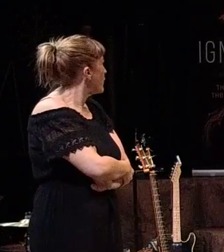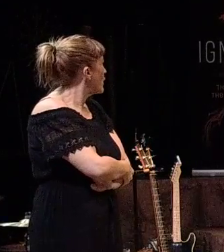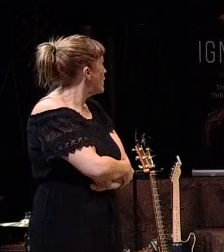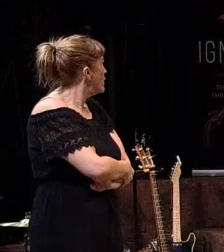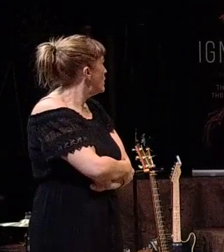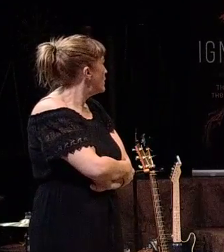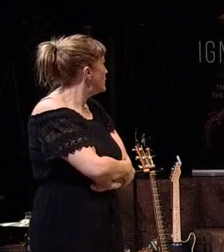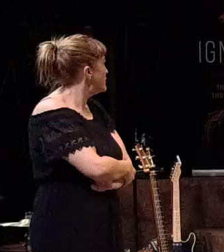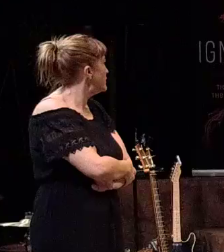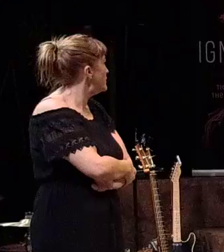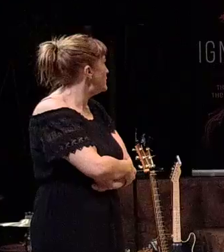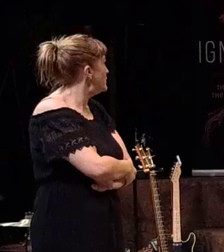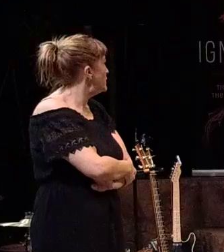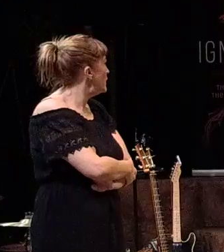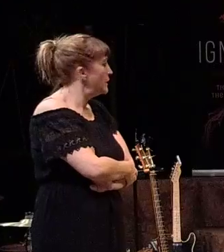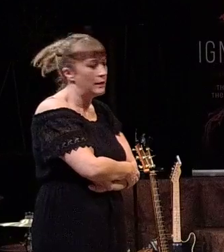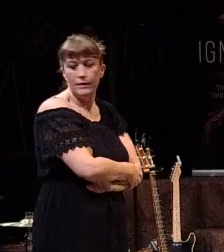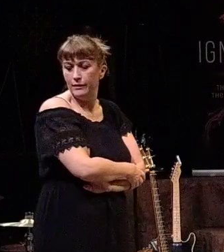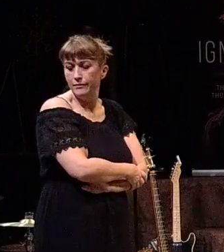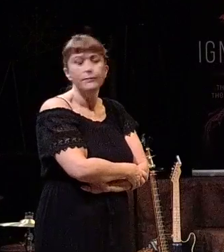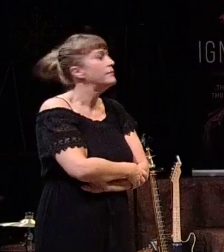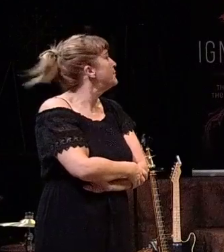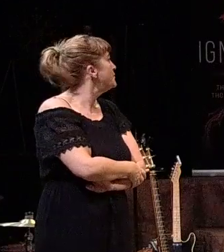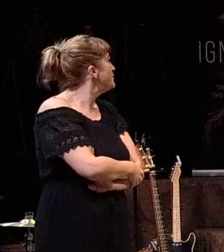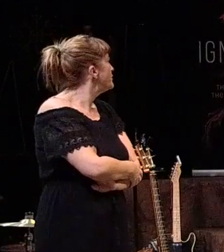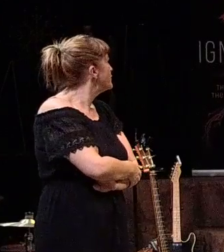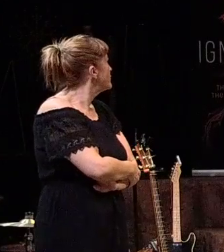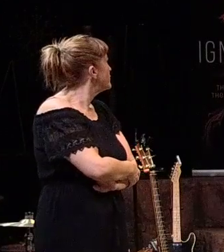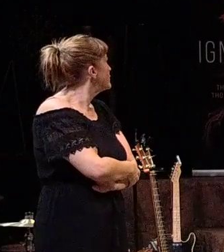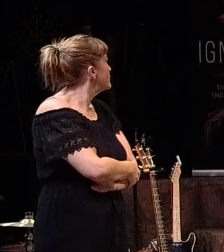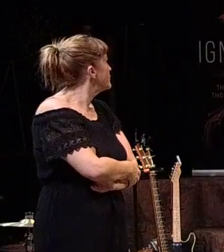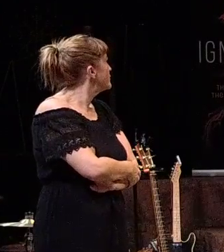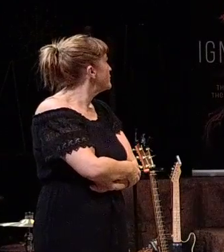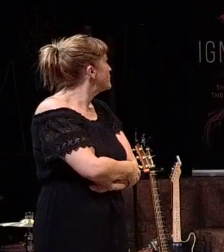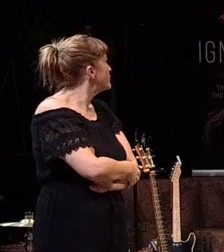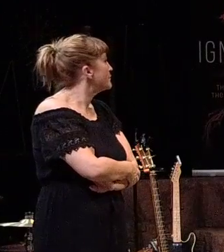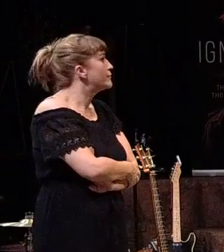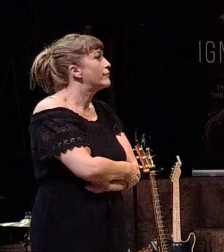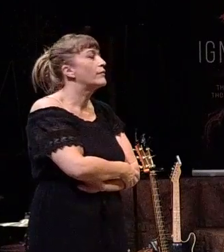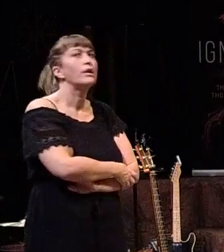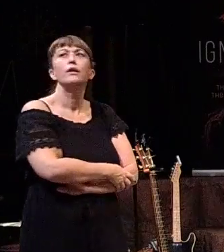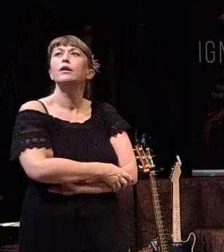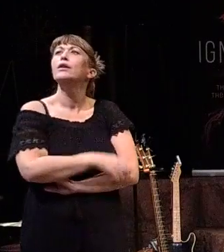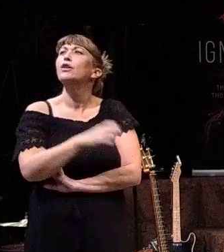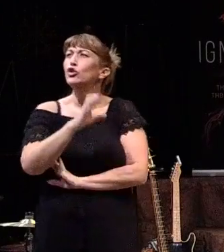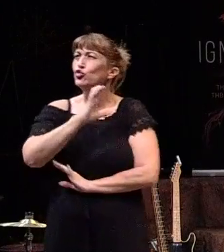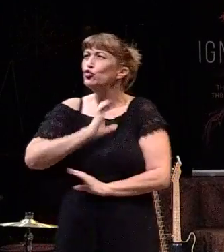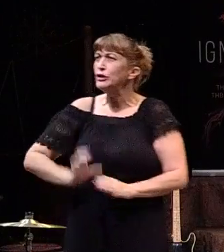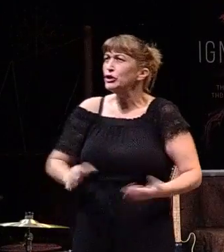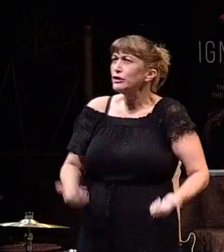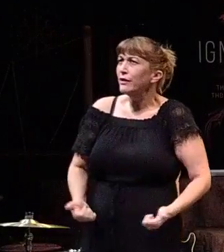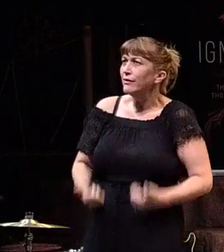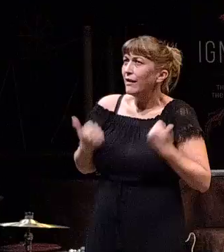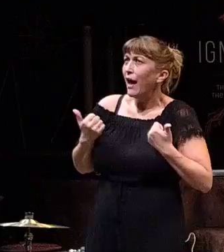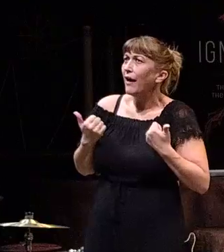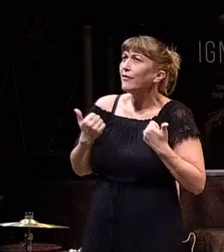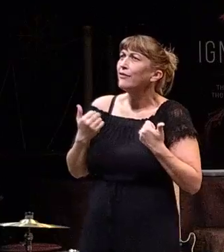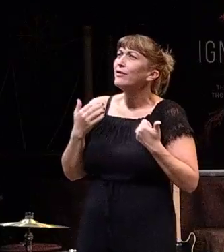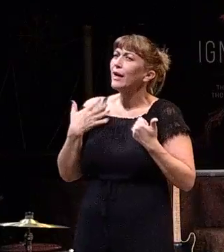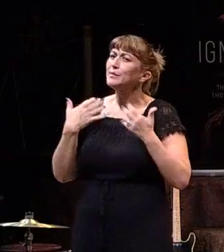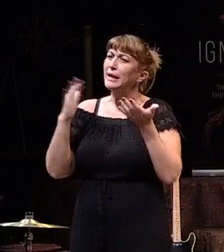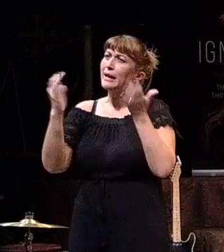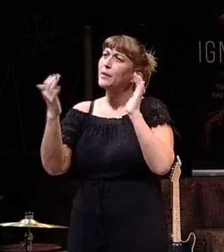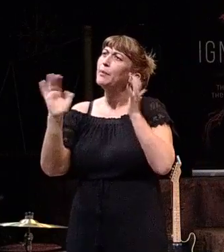in step with the Spirit. The Christian life has often been compared to as a marathon